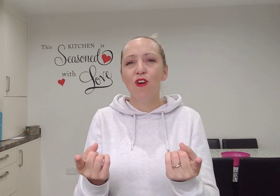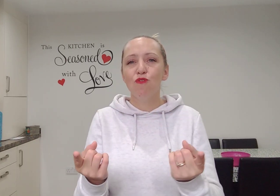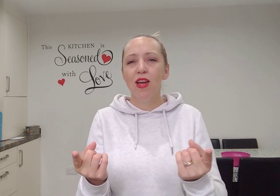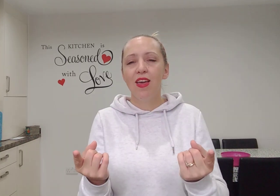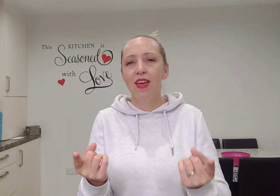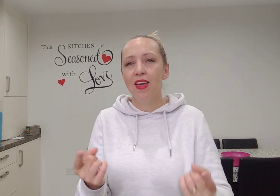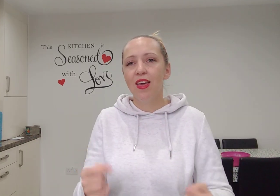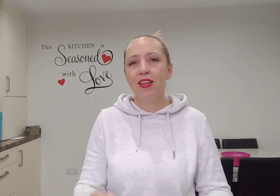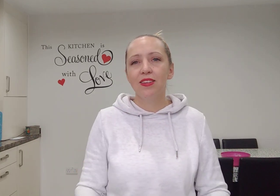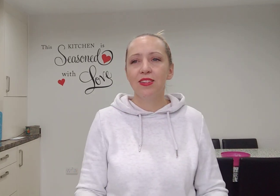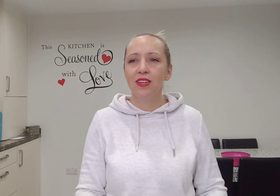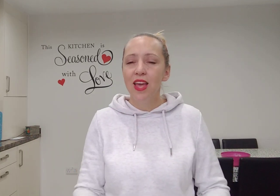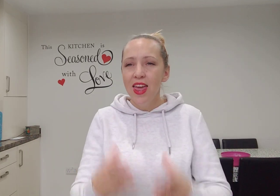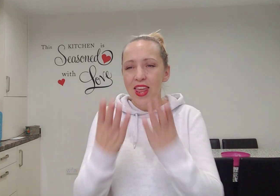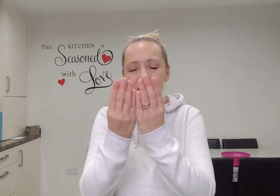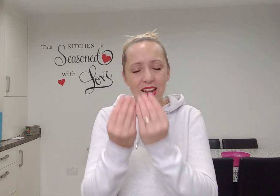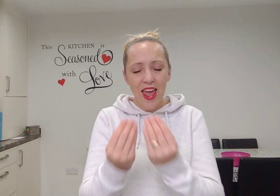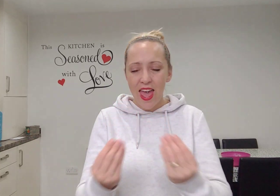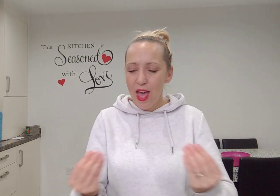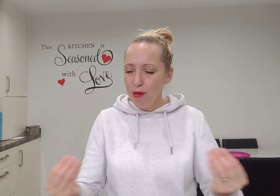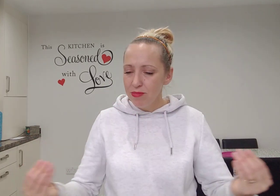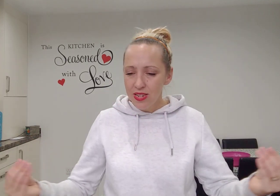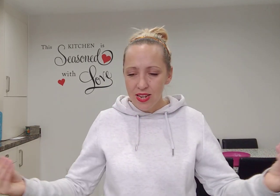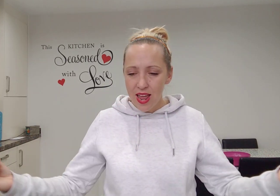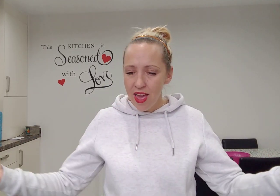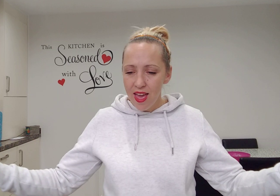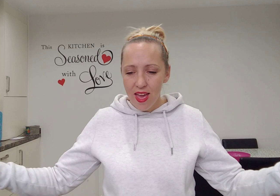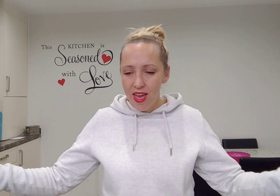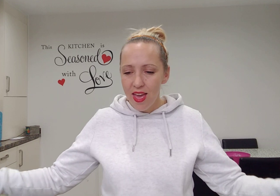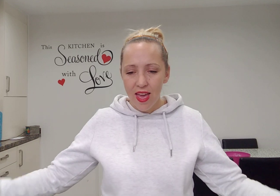There's an empty name